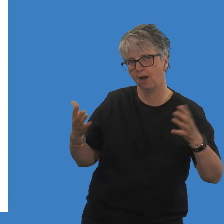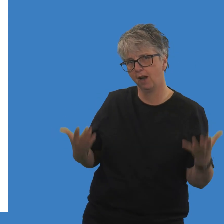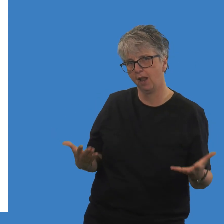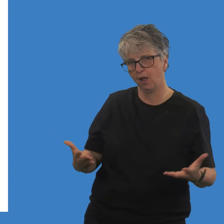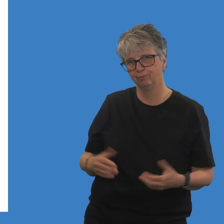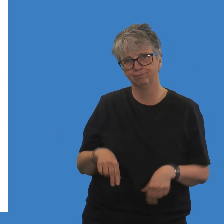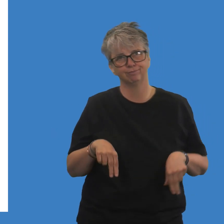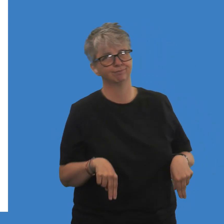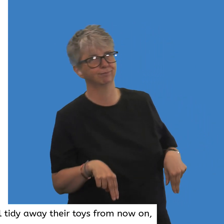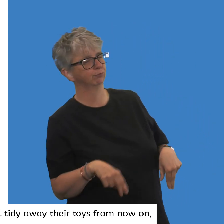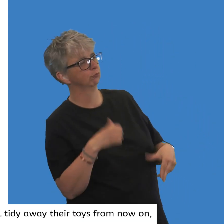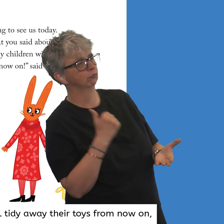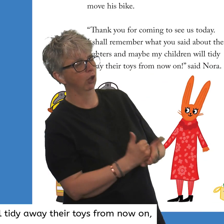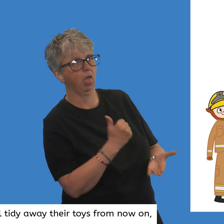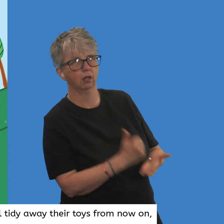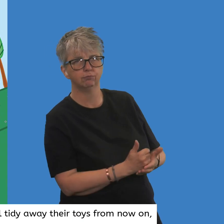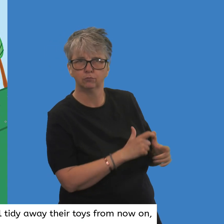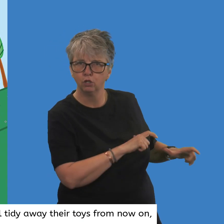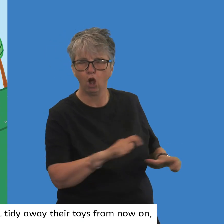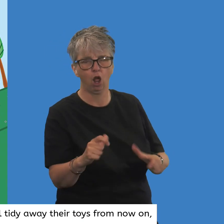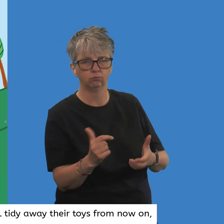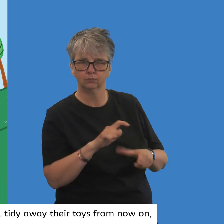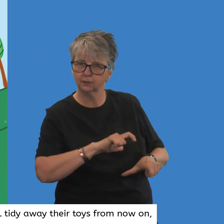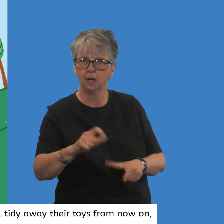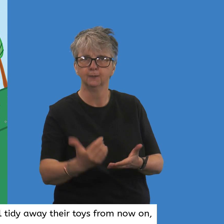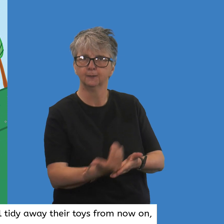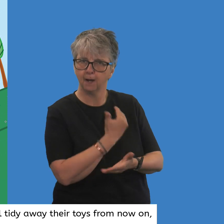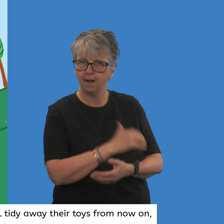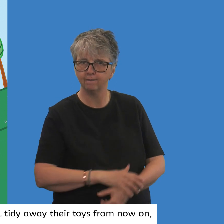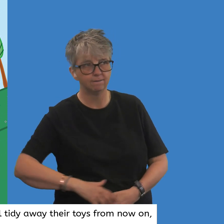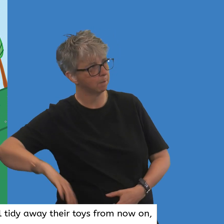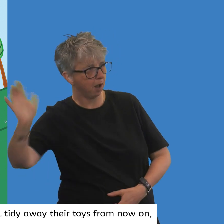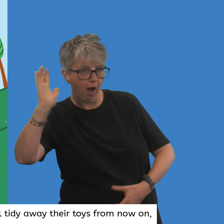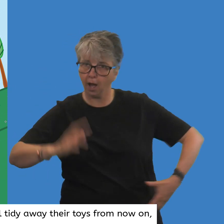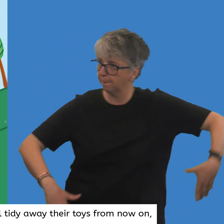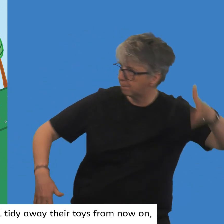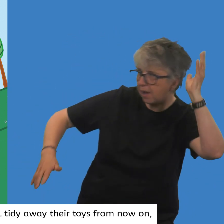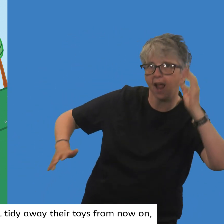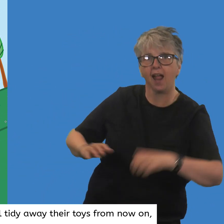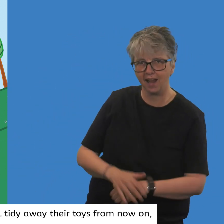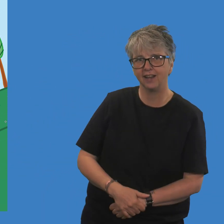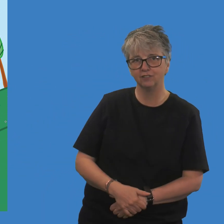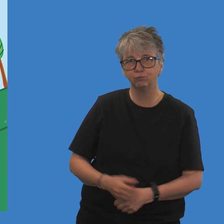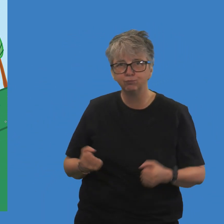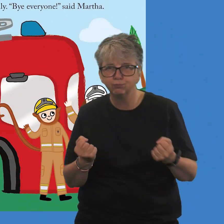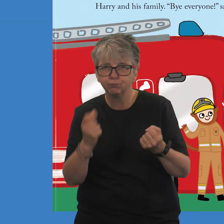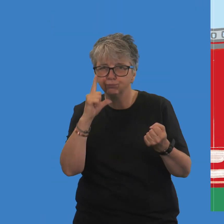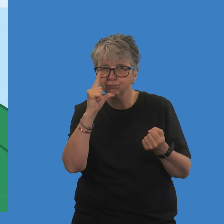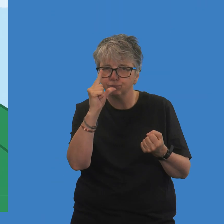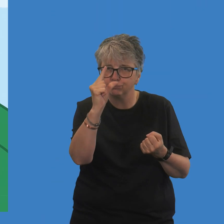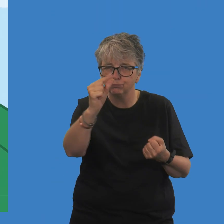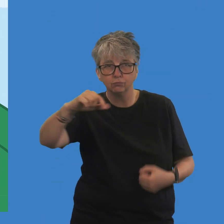to see us. I shall remember what you said about the lighters. And maybe my children will tidy away their toys from now on, said Nora.